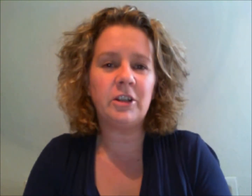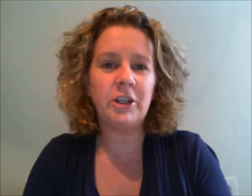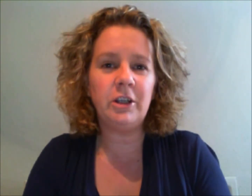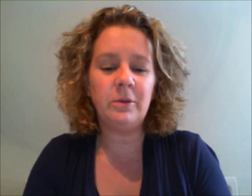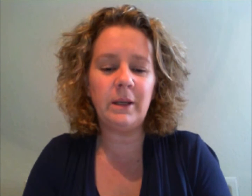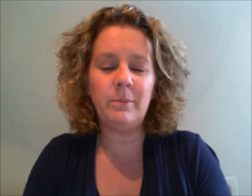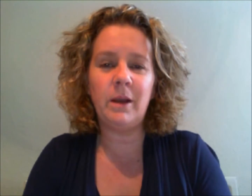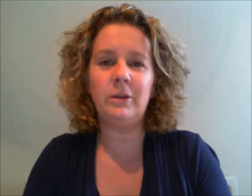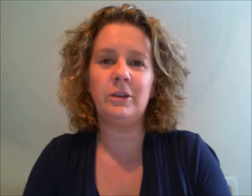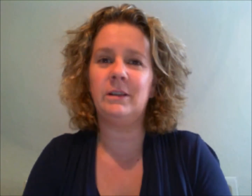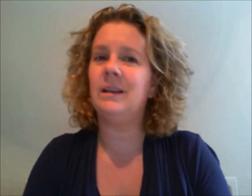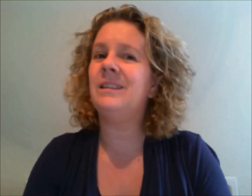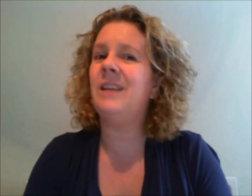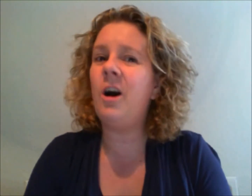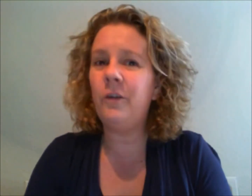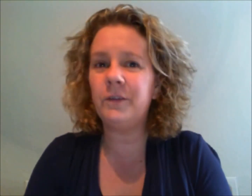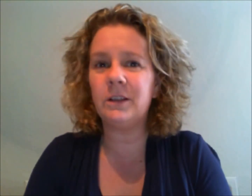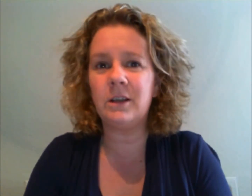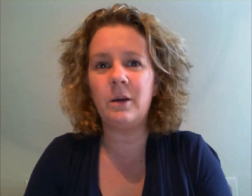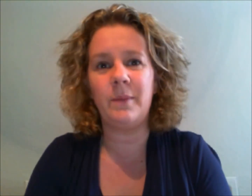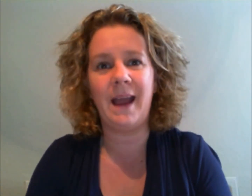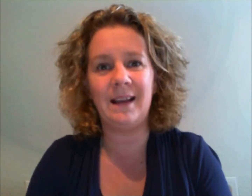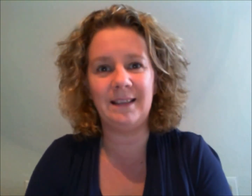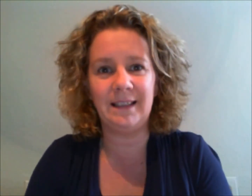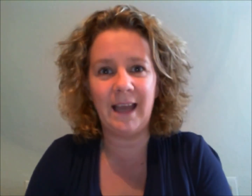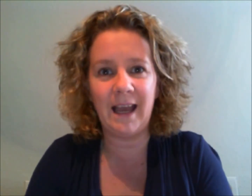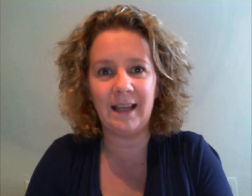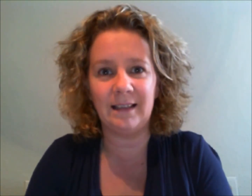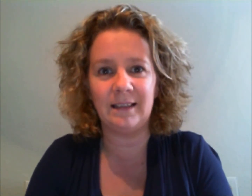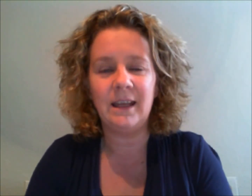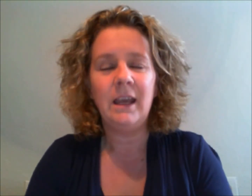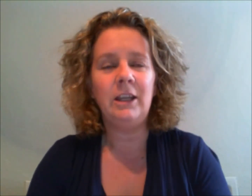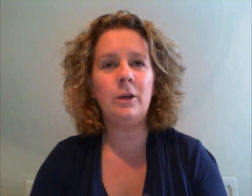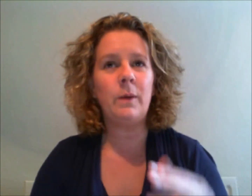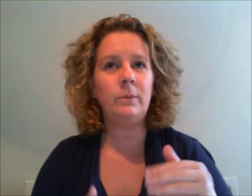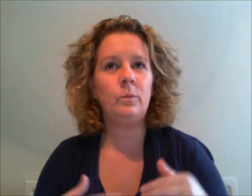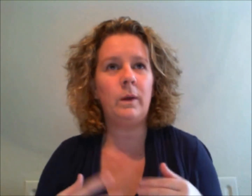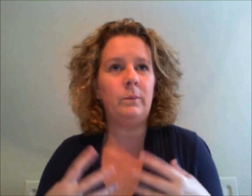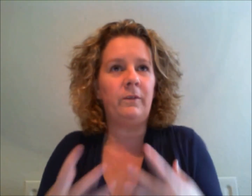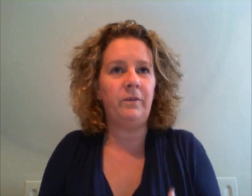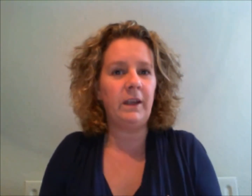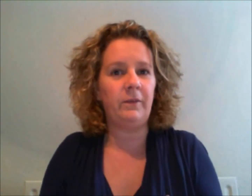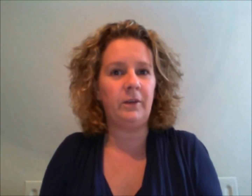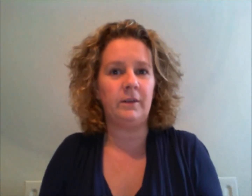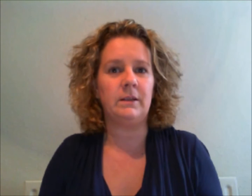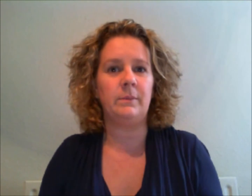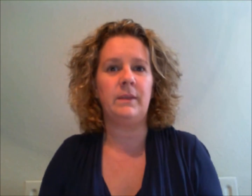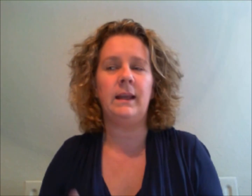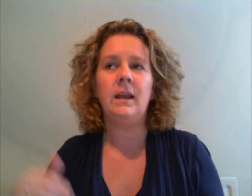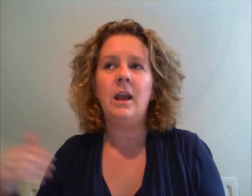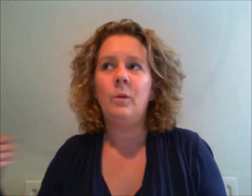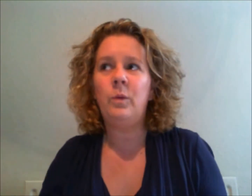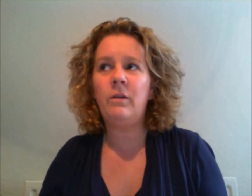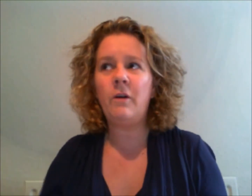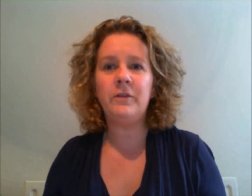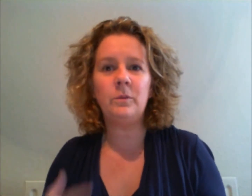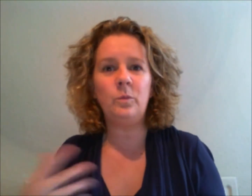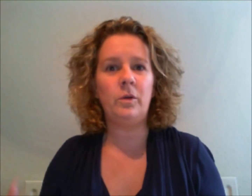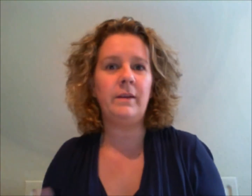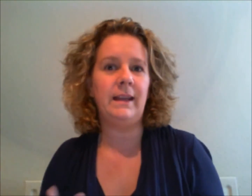two emotions often come hand in hand you know when when we're fearful of something we're often worrying